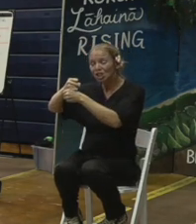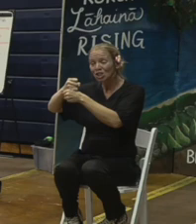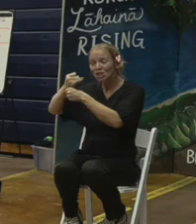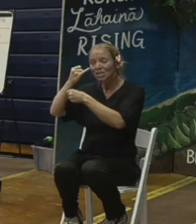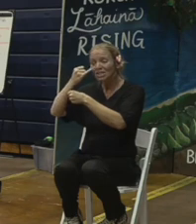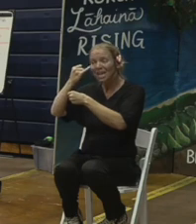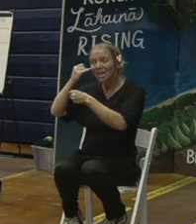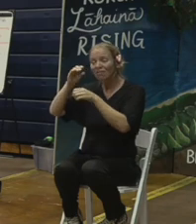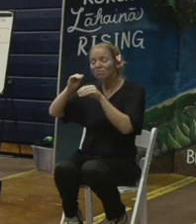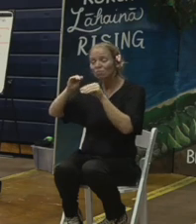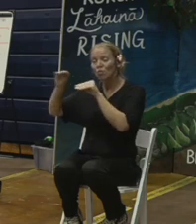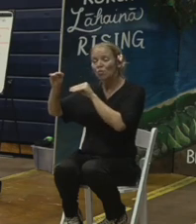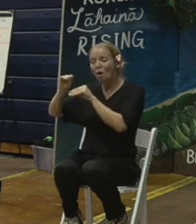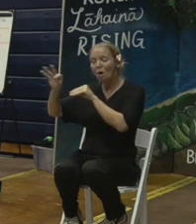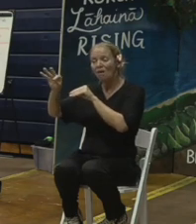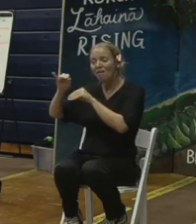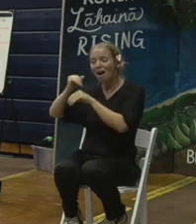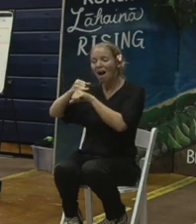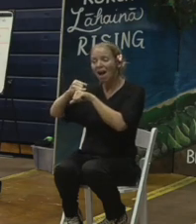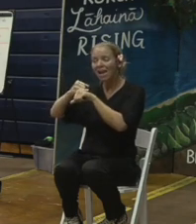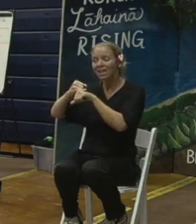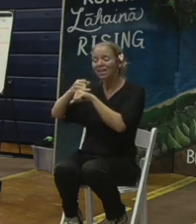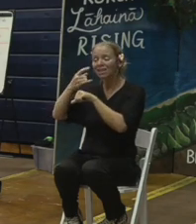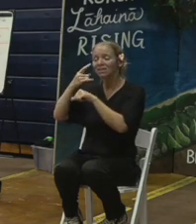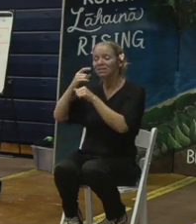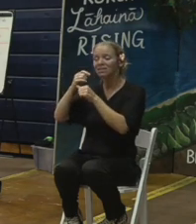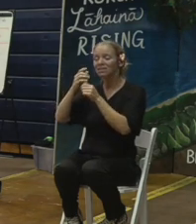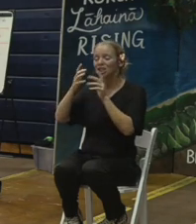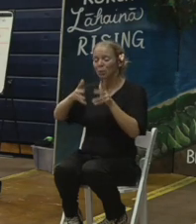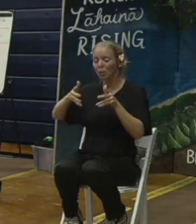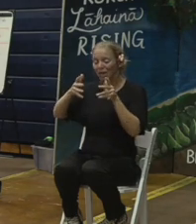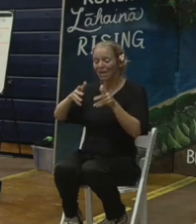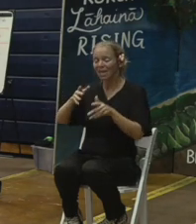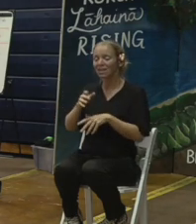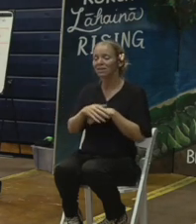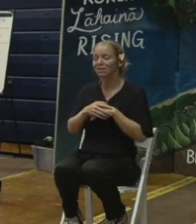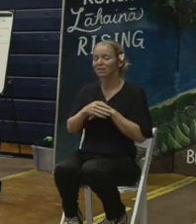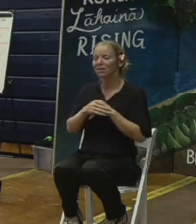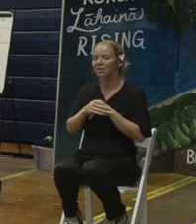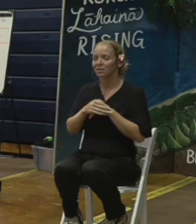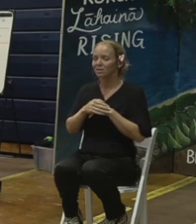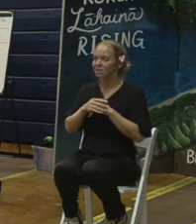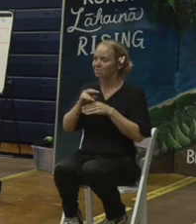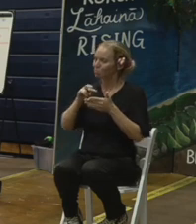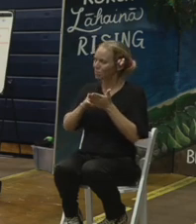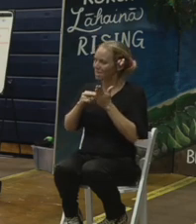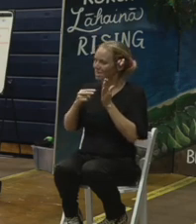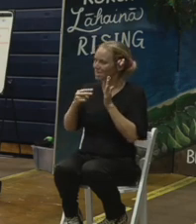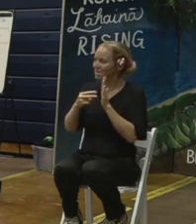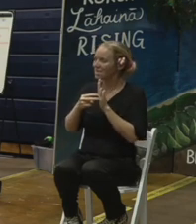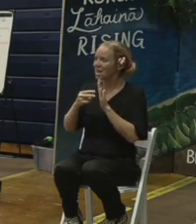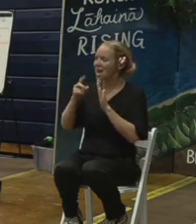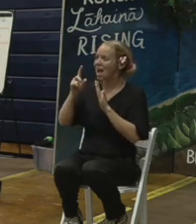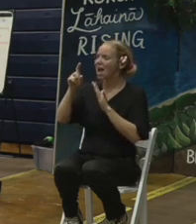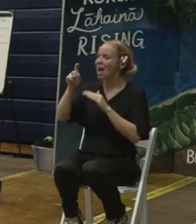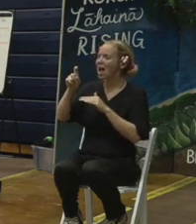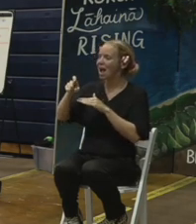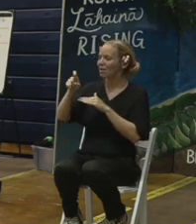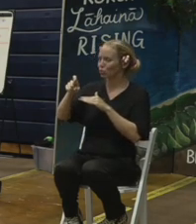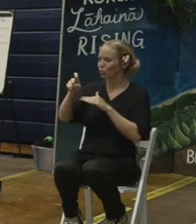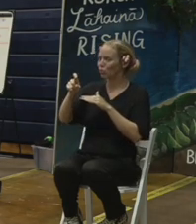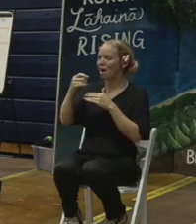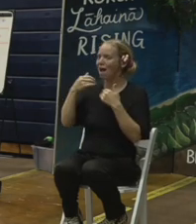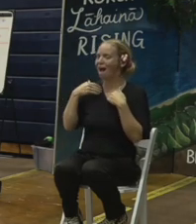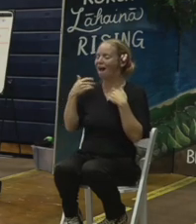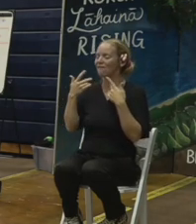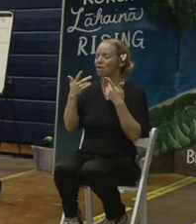On top of that, you need to create another TDS site at a major harbor that is designed to take that kind